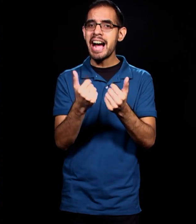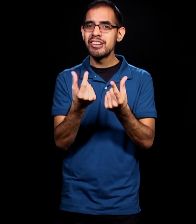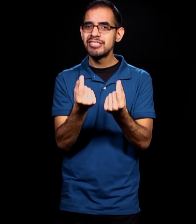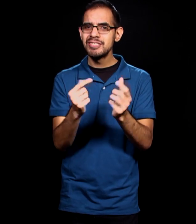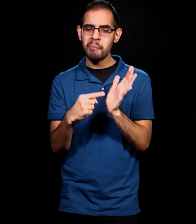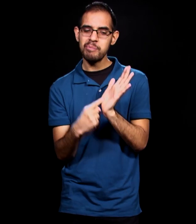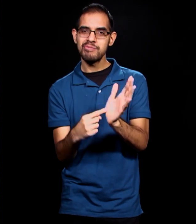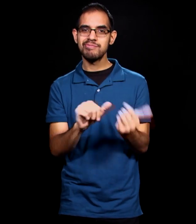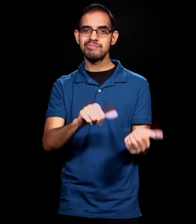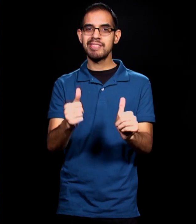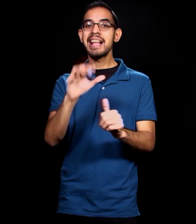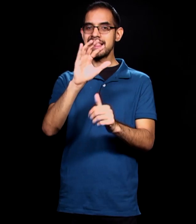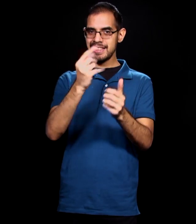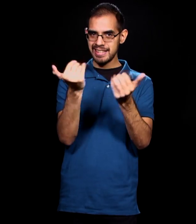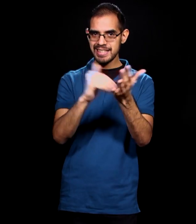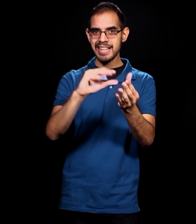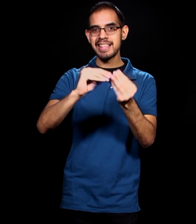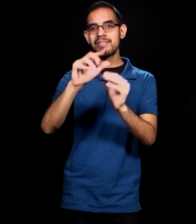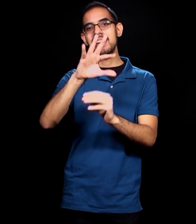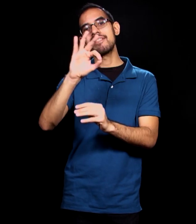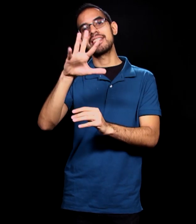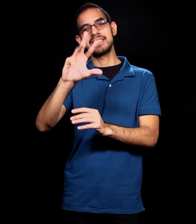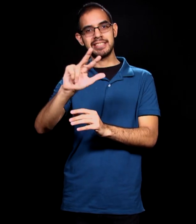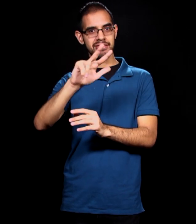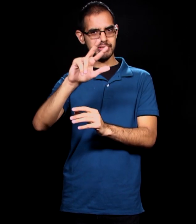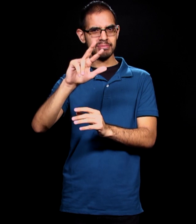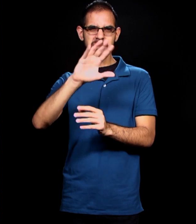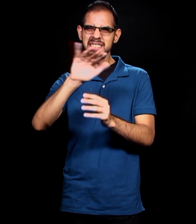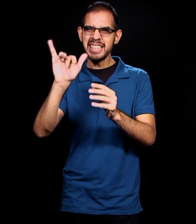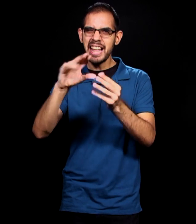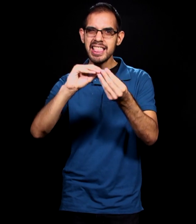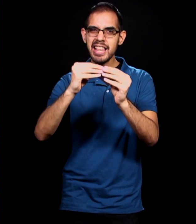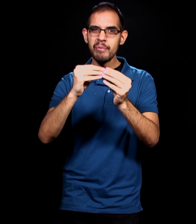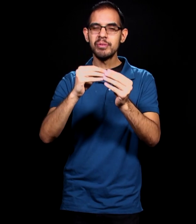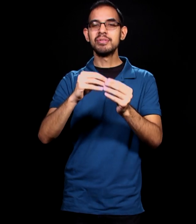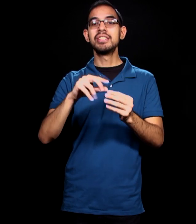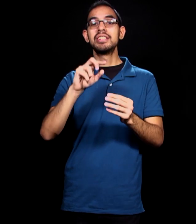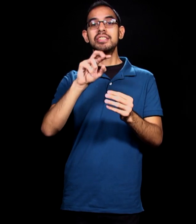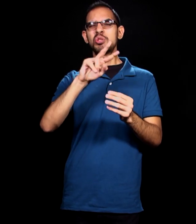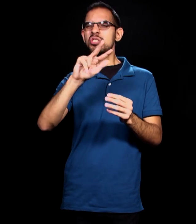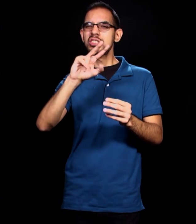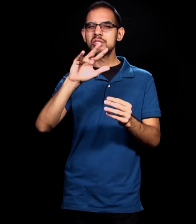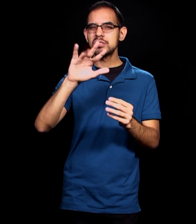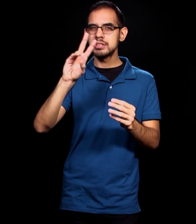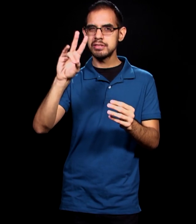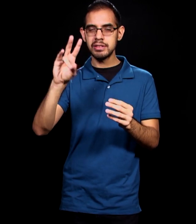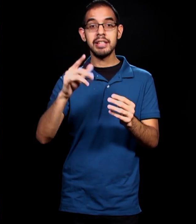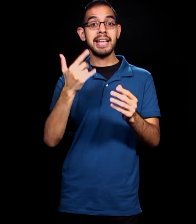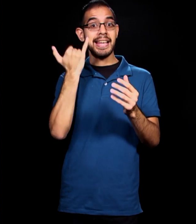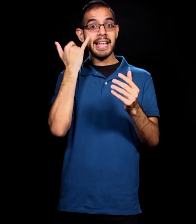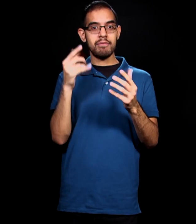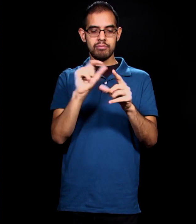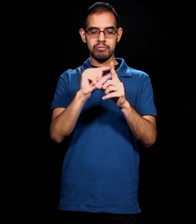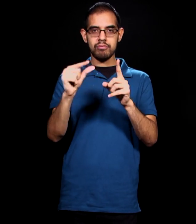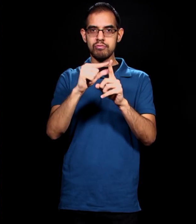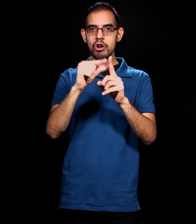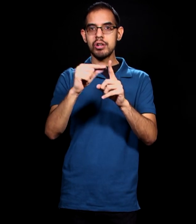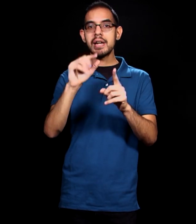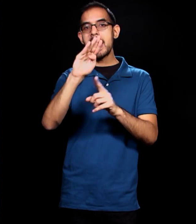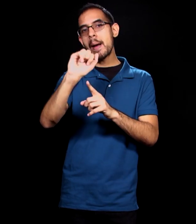same number, 956-238-3733. Include your name and type the word baptism if you'd like to take that step. Again, we don't know exactly